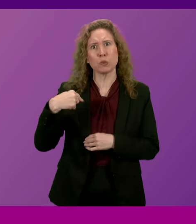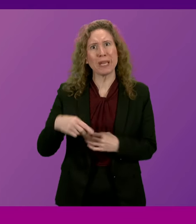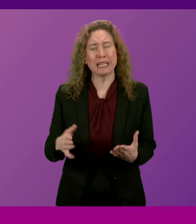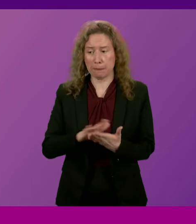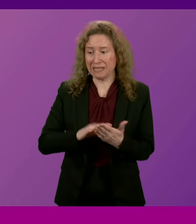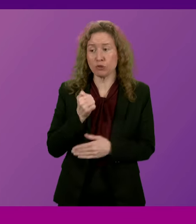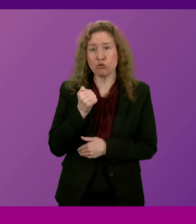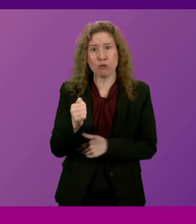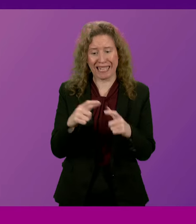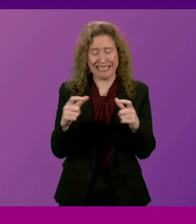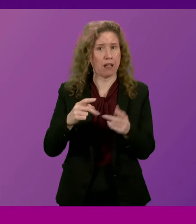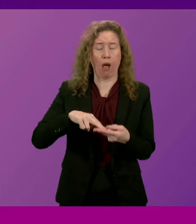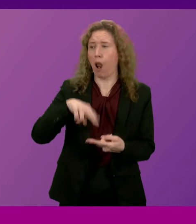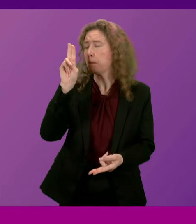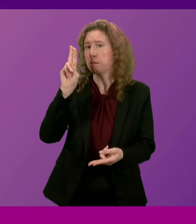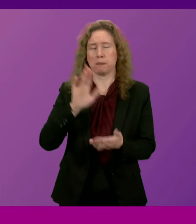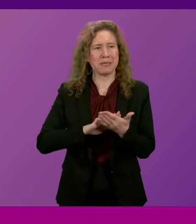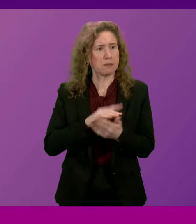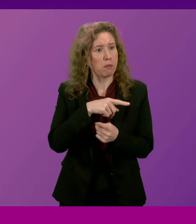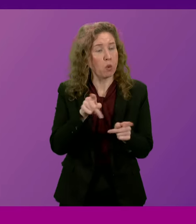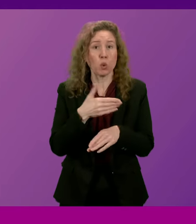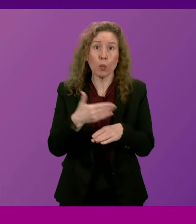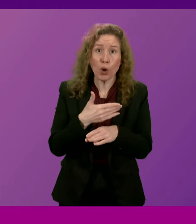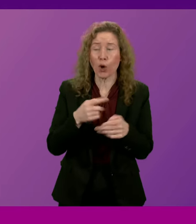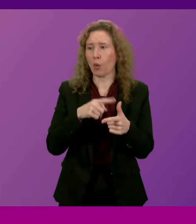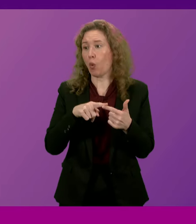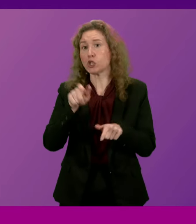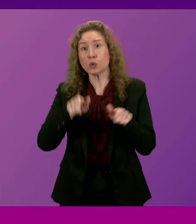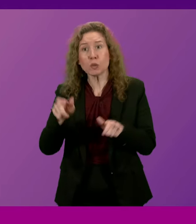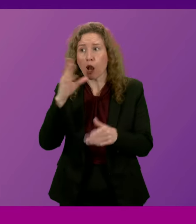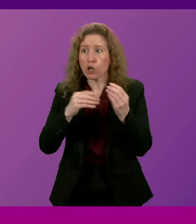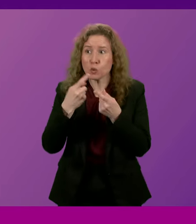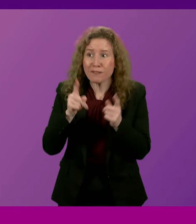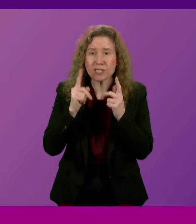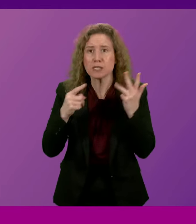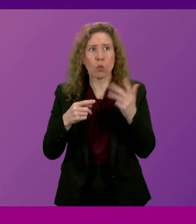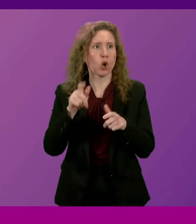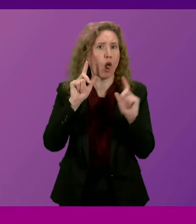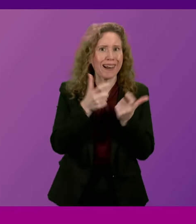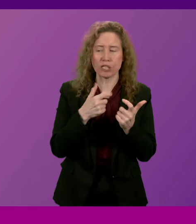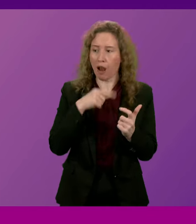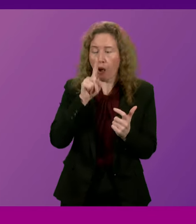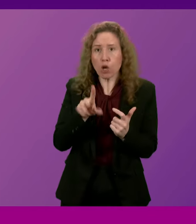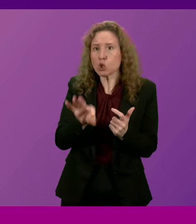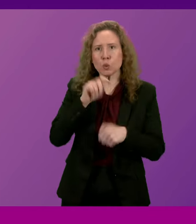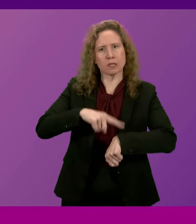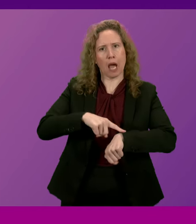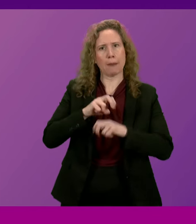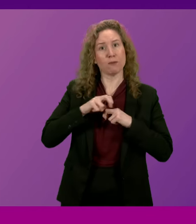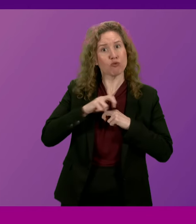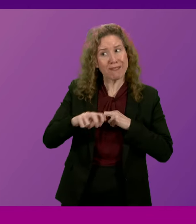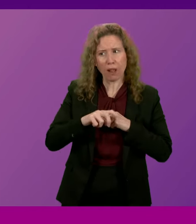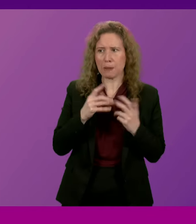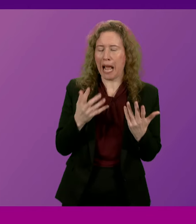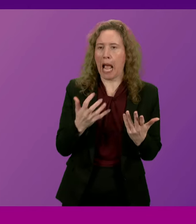prices of train fares for many workers and students who don't have any choice about when they travel. Is this the right message